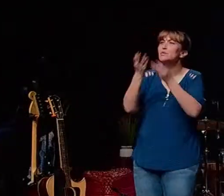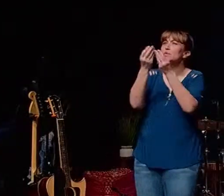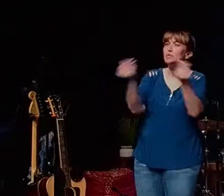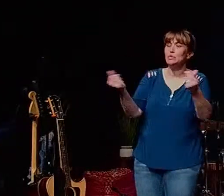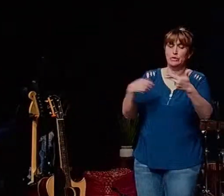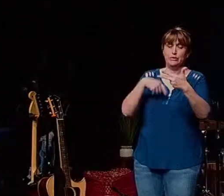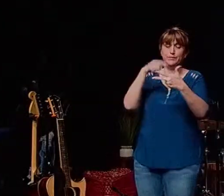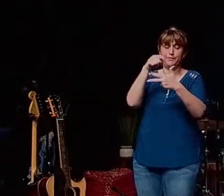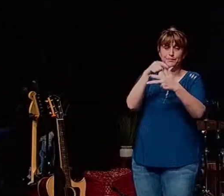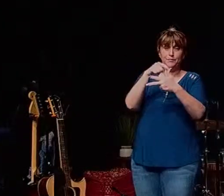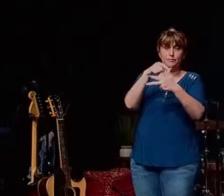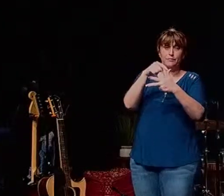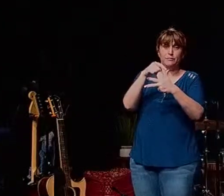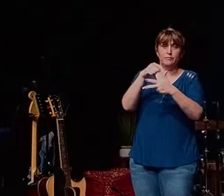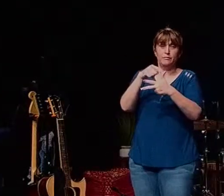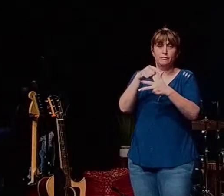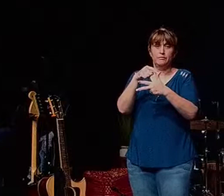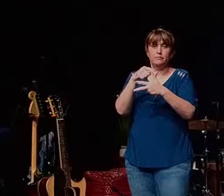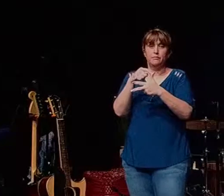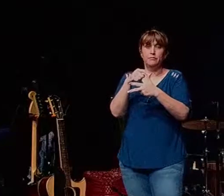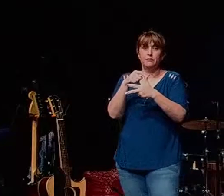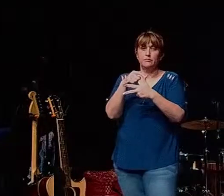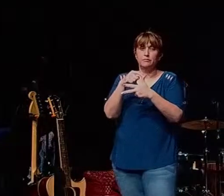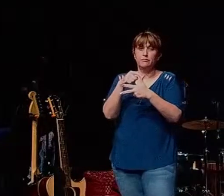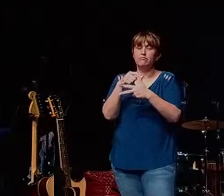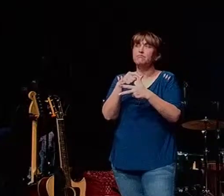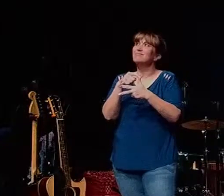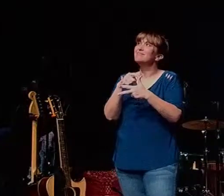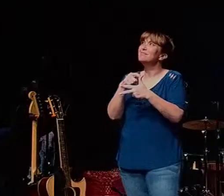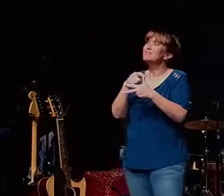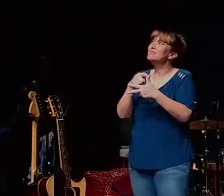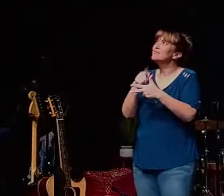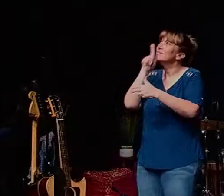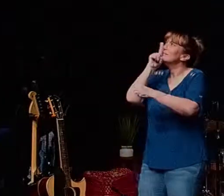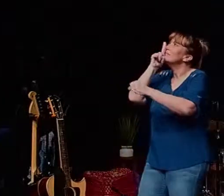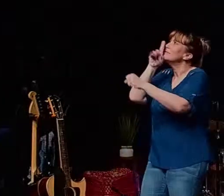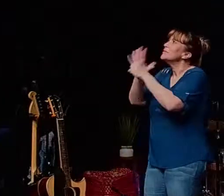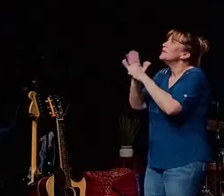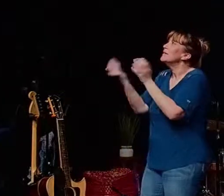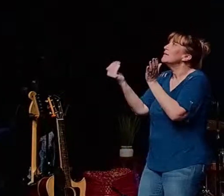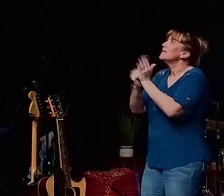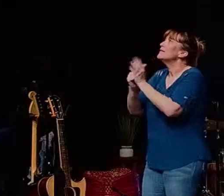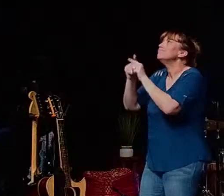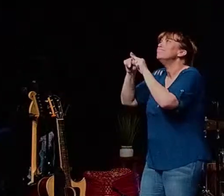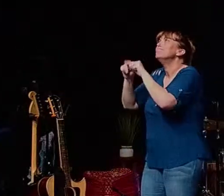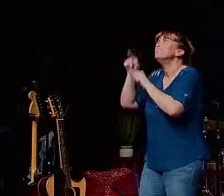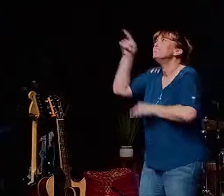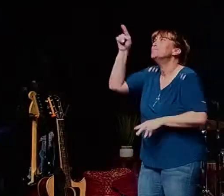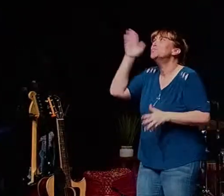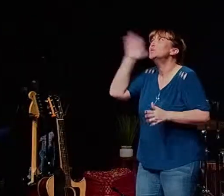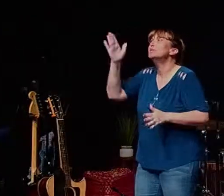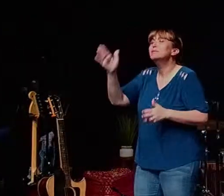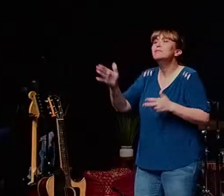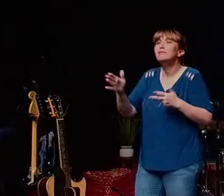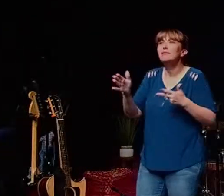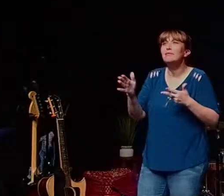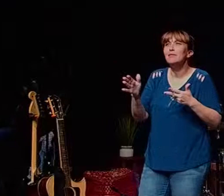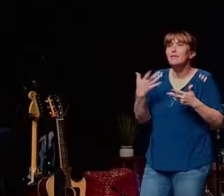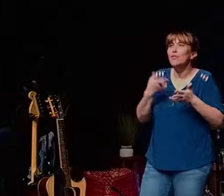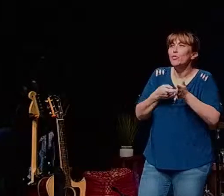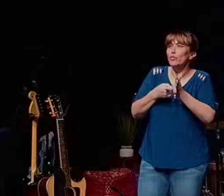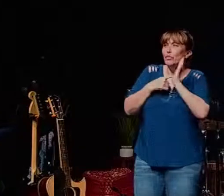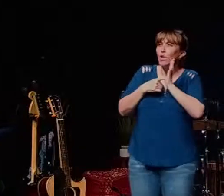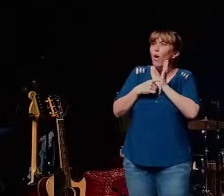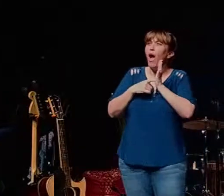the enlightened uh seeker uh seeker recommit to a life of dependence of full dependence and that requires